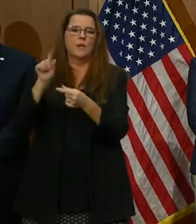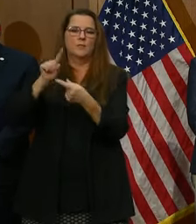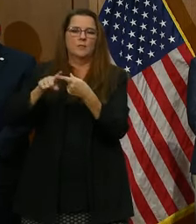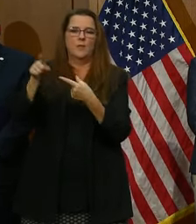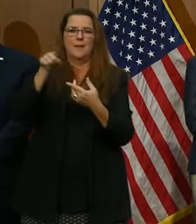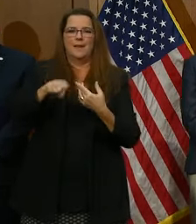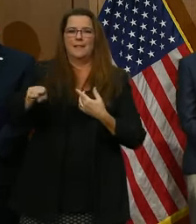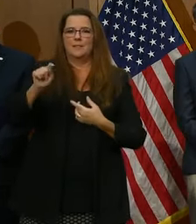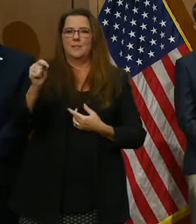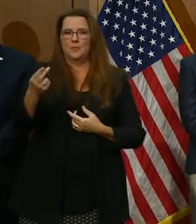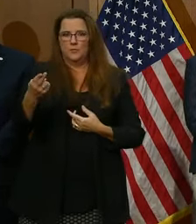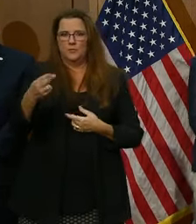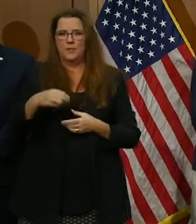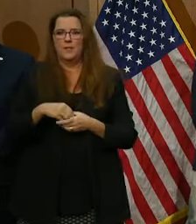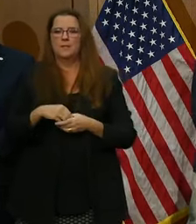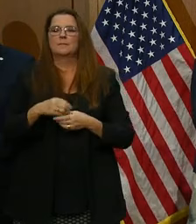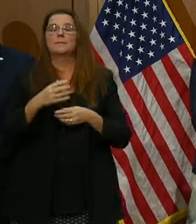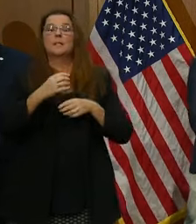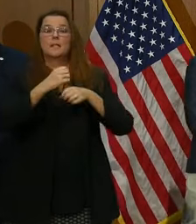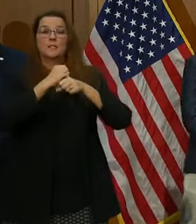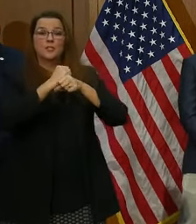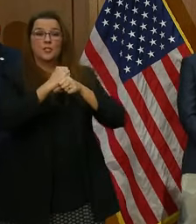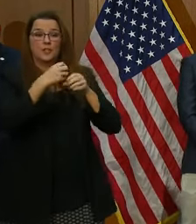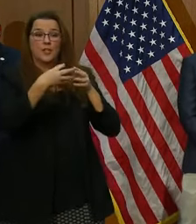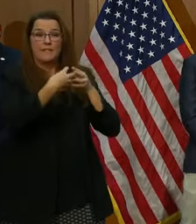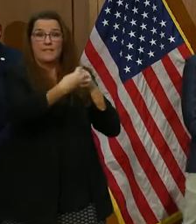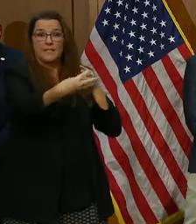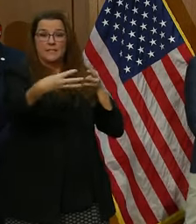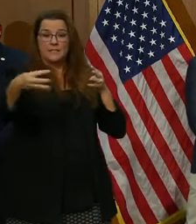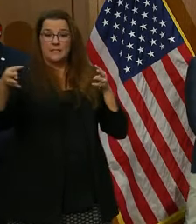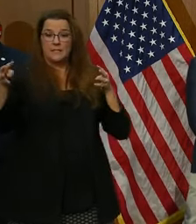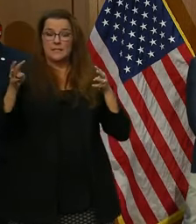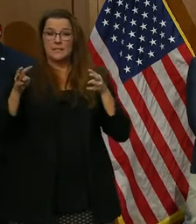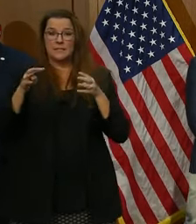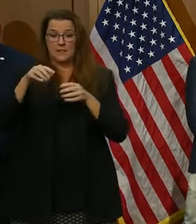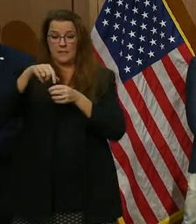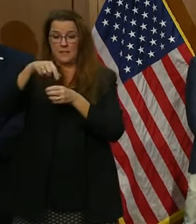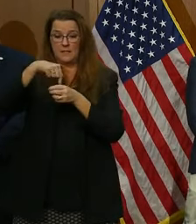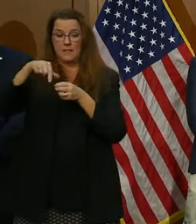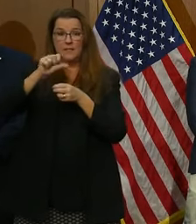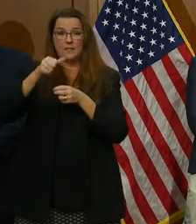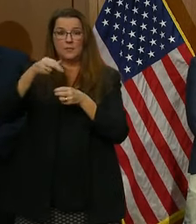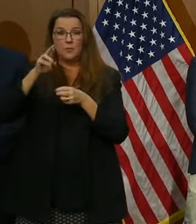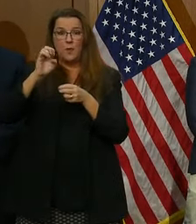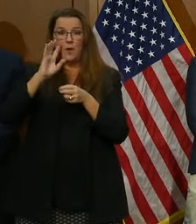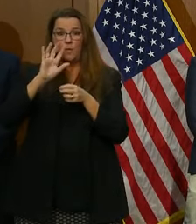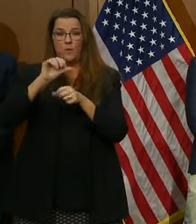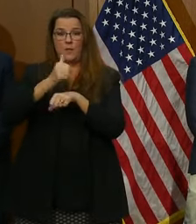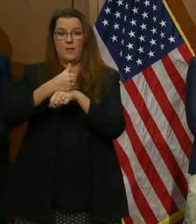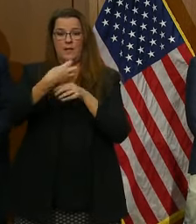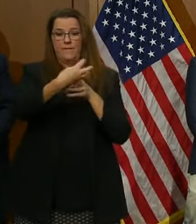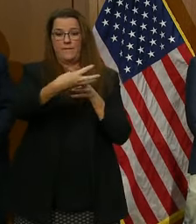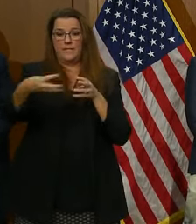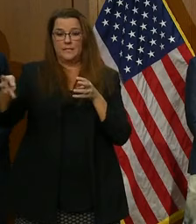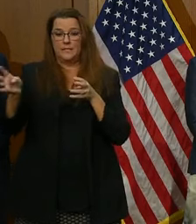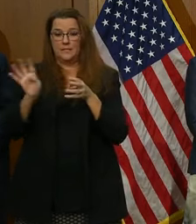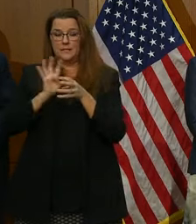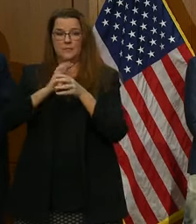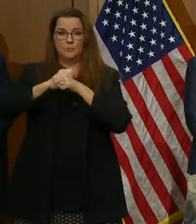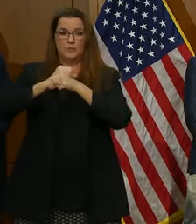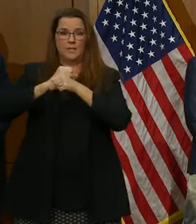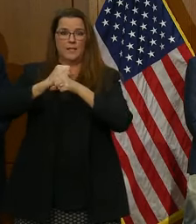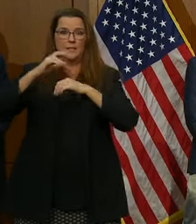Security fencing is being installed around the square, and additional security measures are in place to protect the buildings on the square,